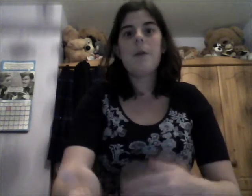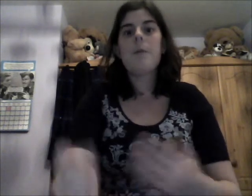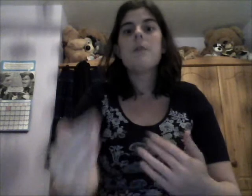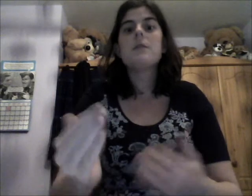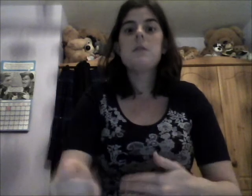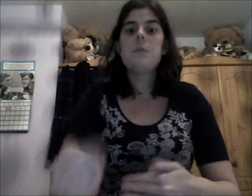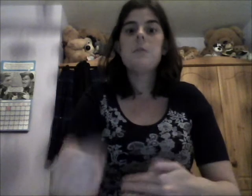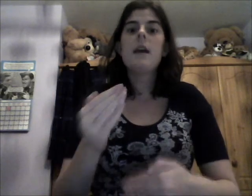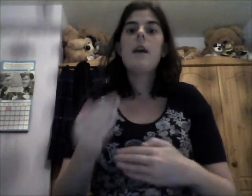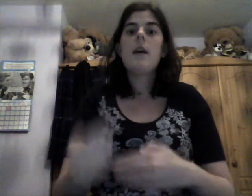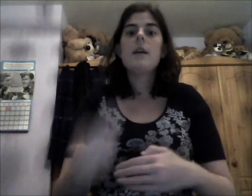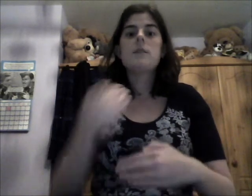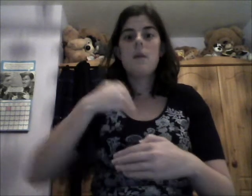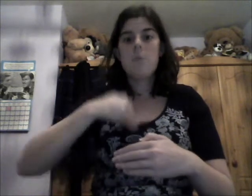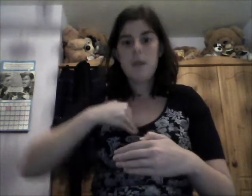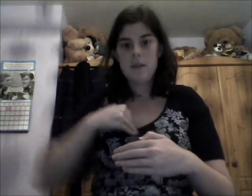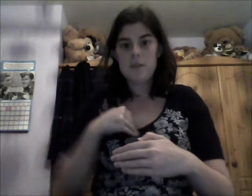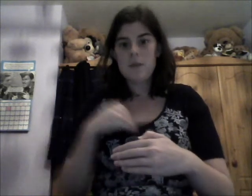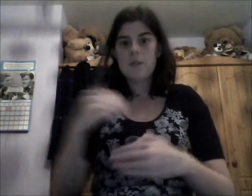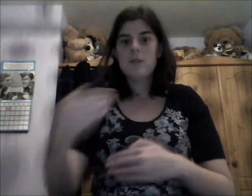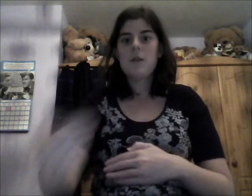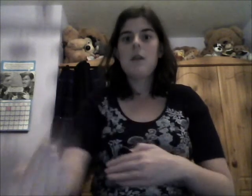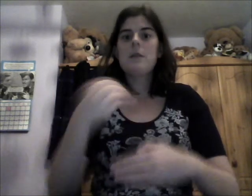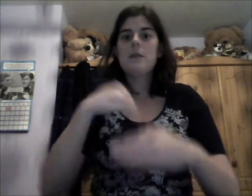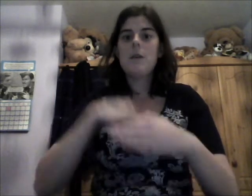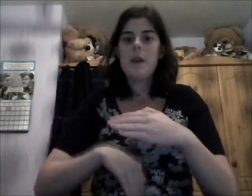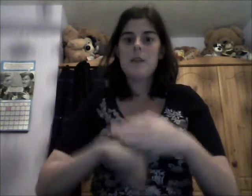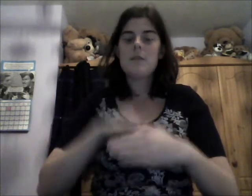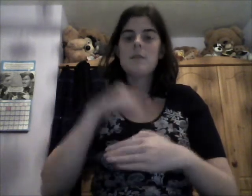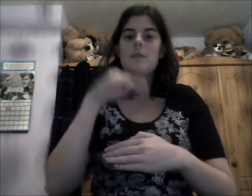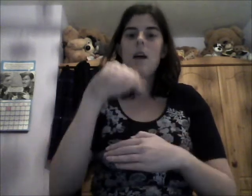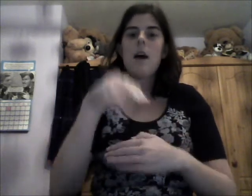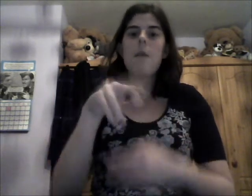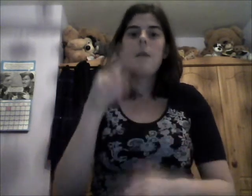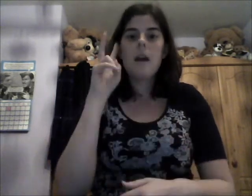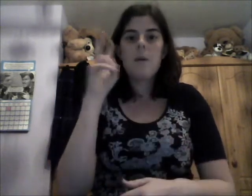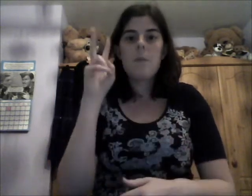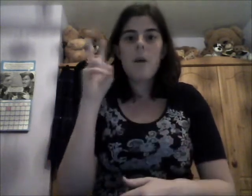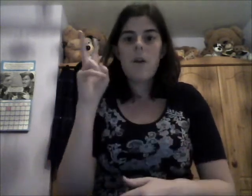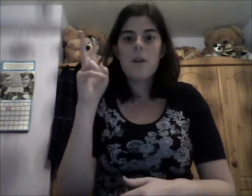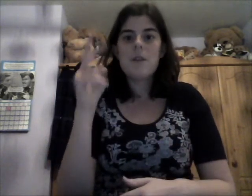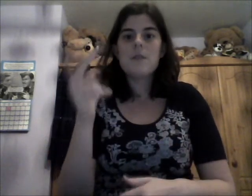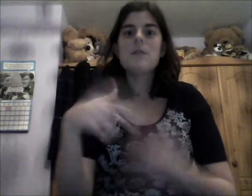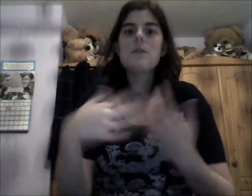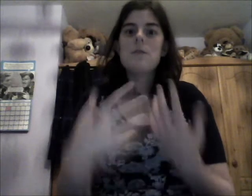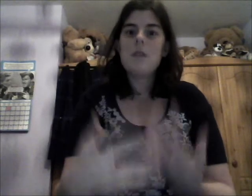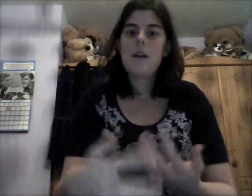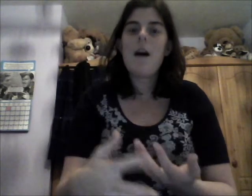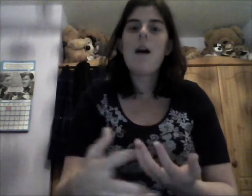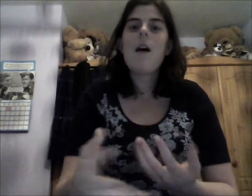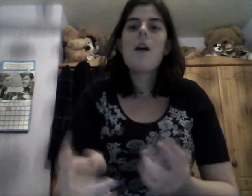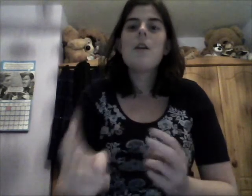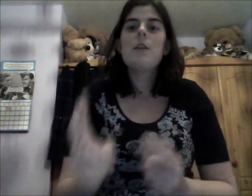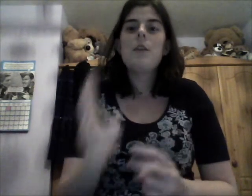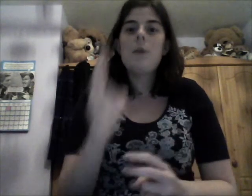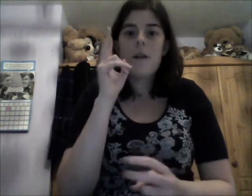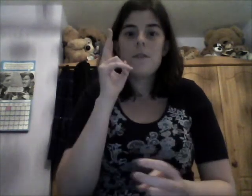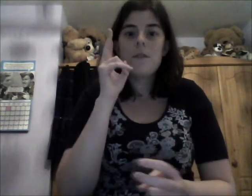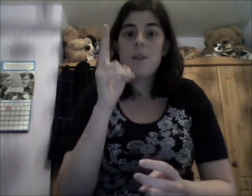whereas if it's me, it's me doing the describing. So it's a bit like with partners and stuff like that. You have to do it